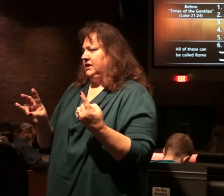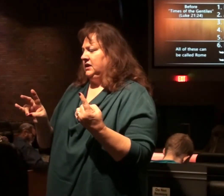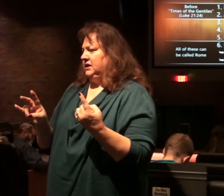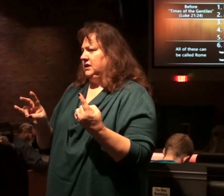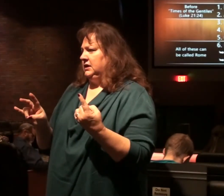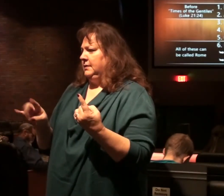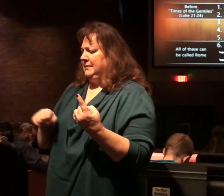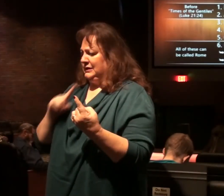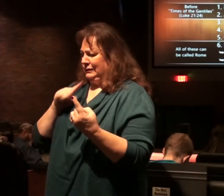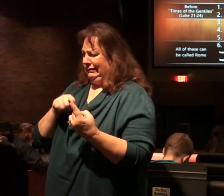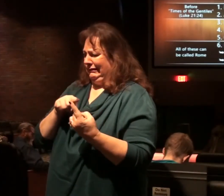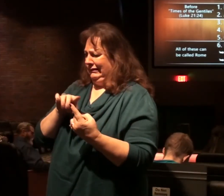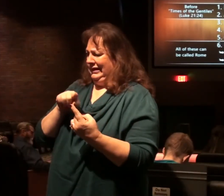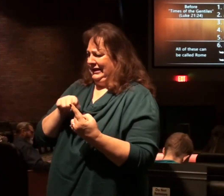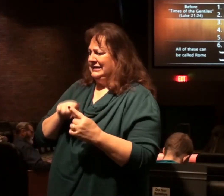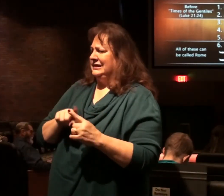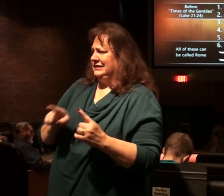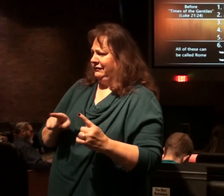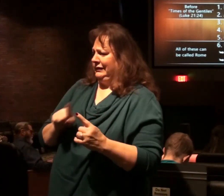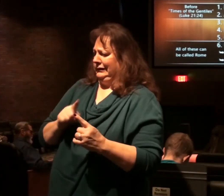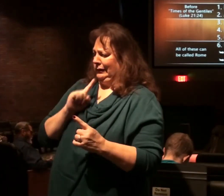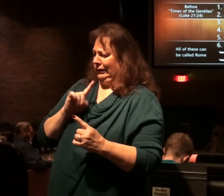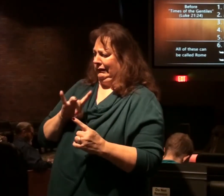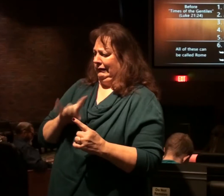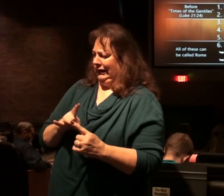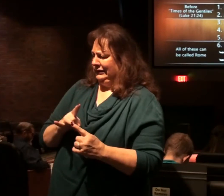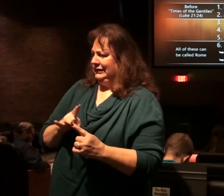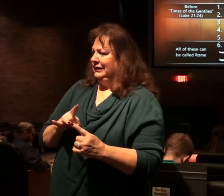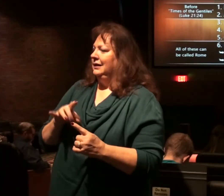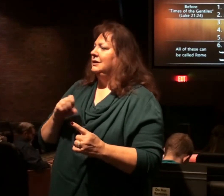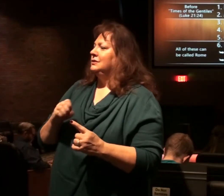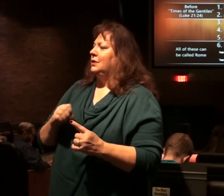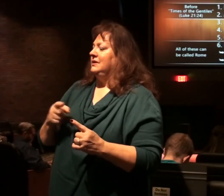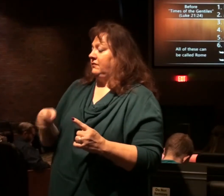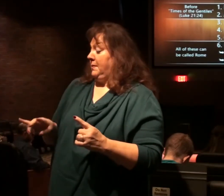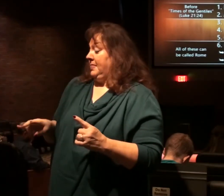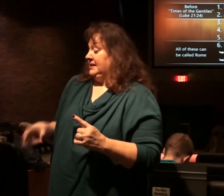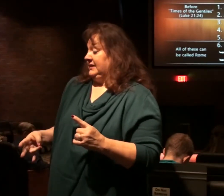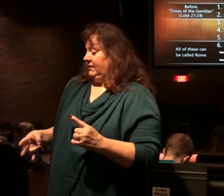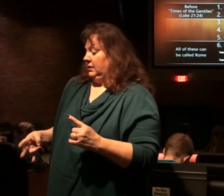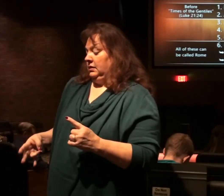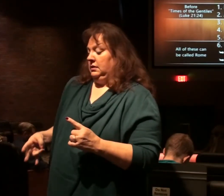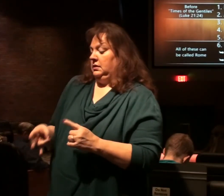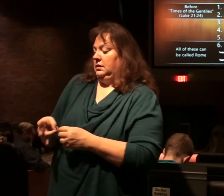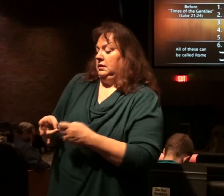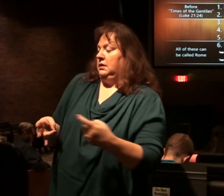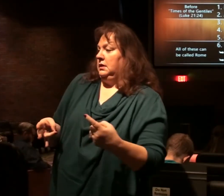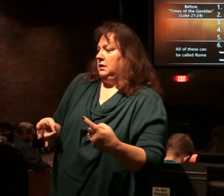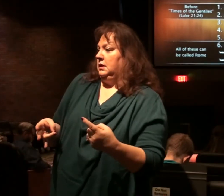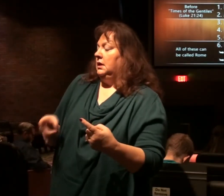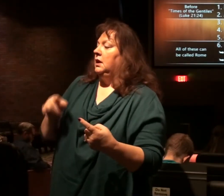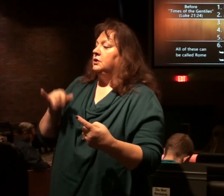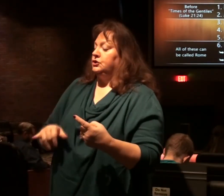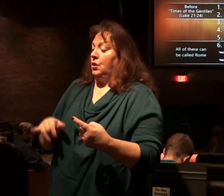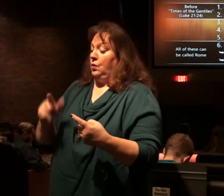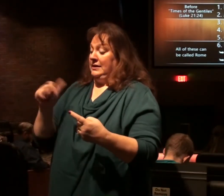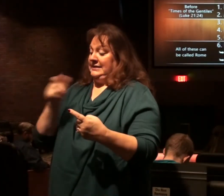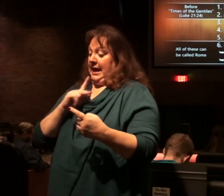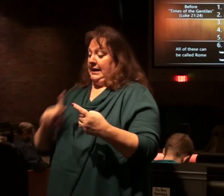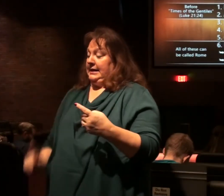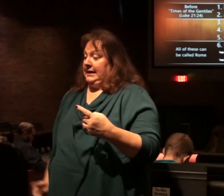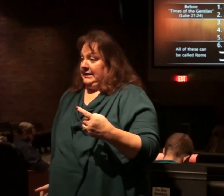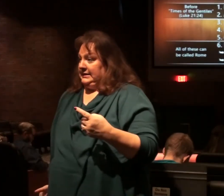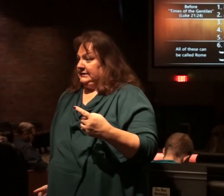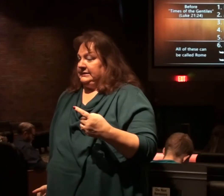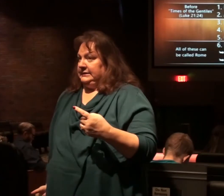But he's an eighth because he's different enough. He comes out of that seventh world. The ten horns which you saw are ten kings. They